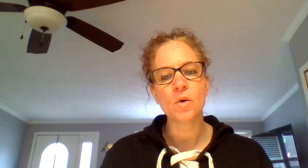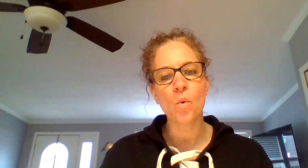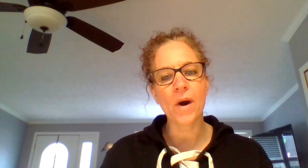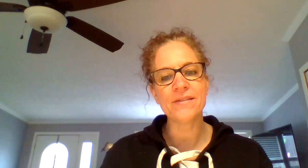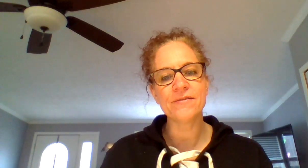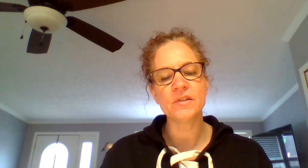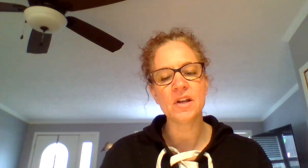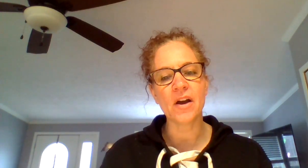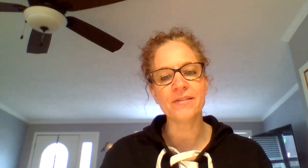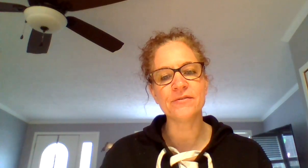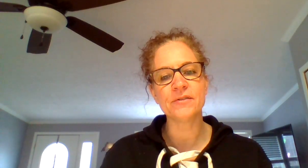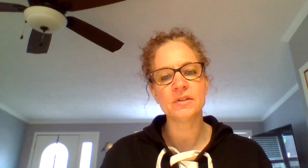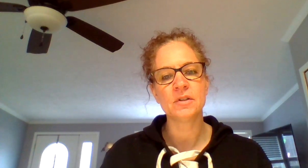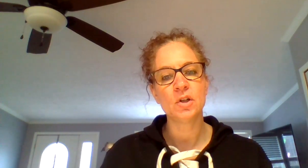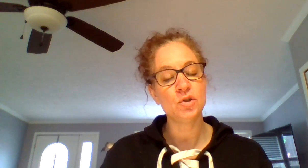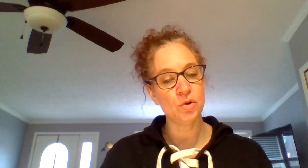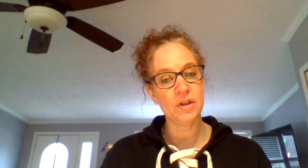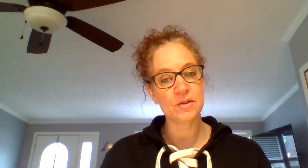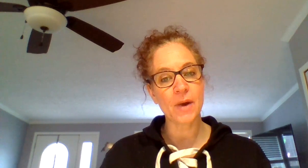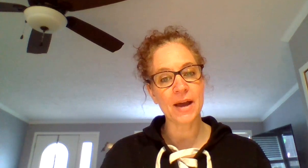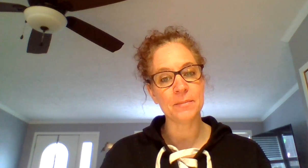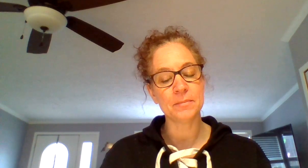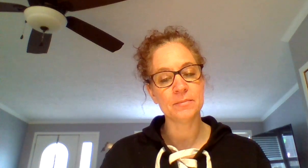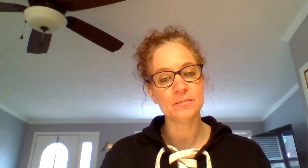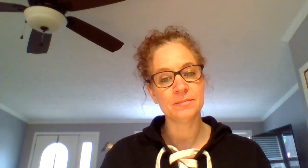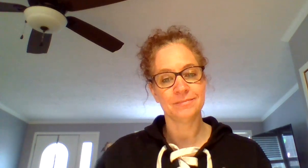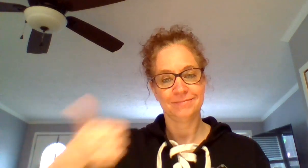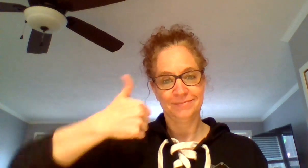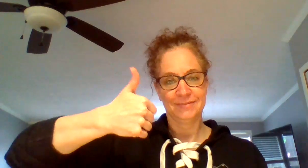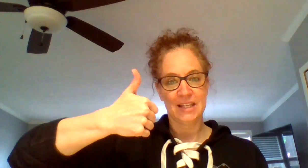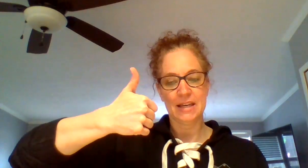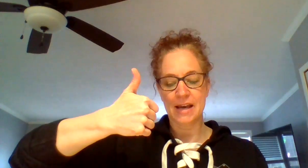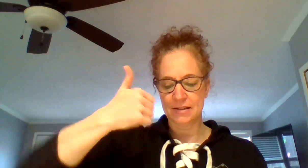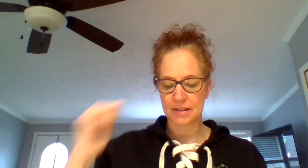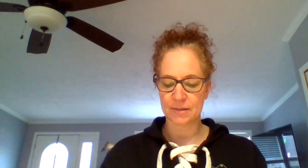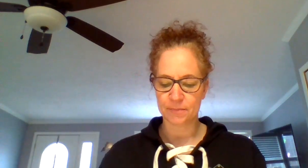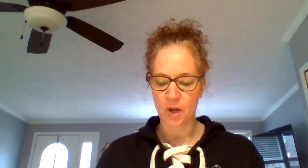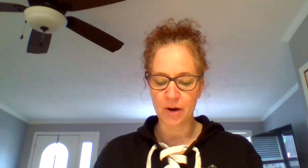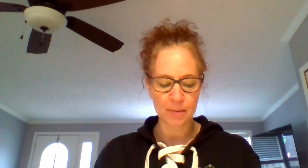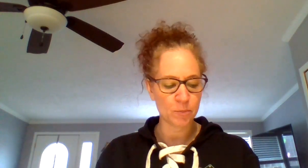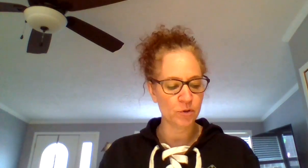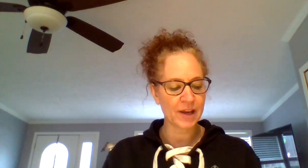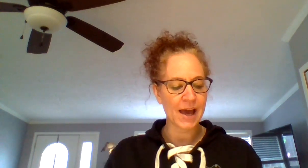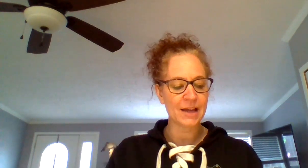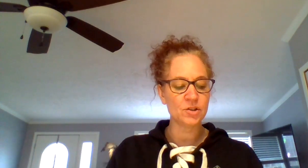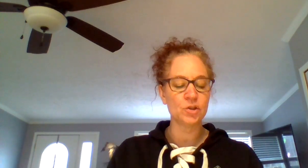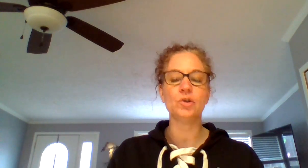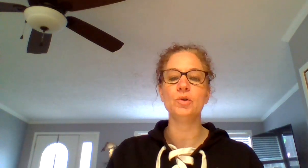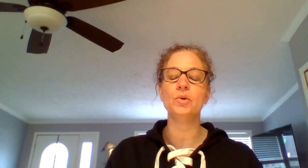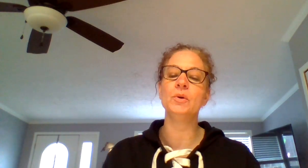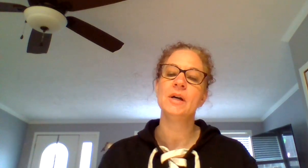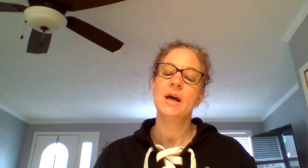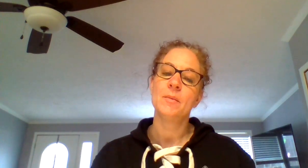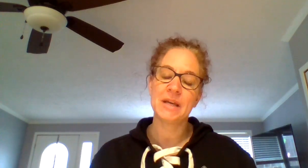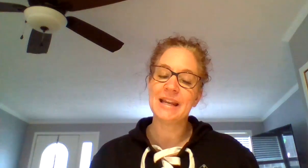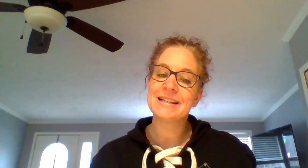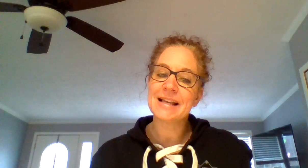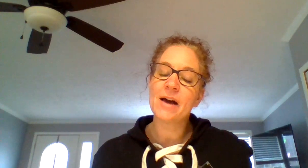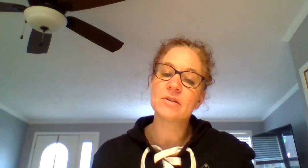Wife knife. Do these rhyme? Yes. All right. Moving on to beginning sounds.